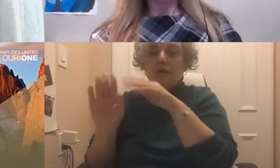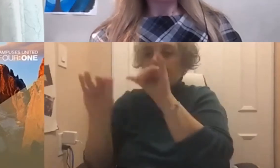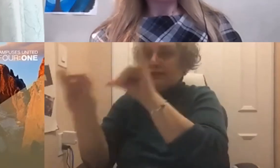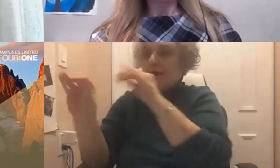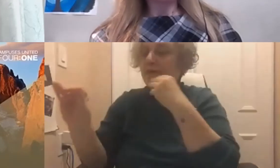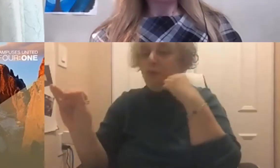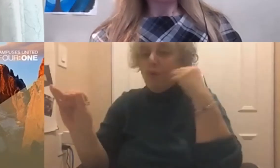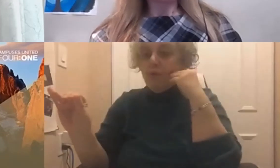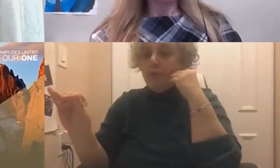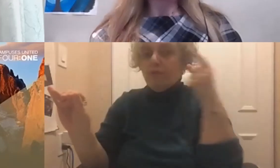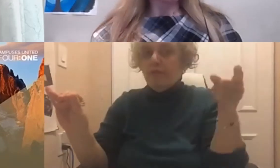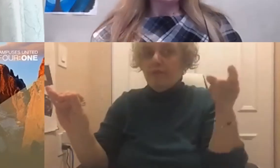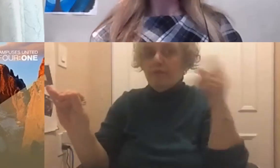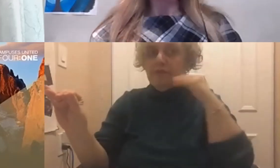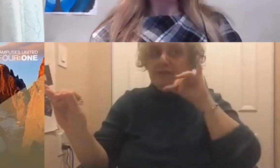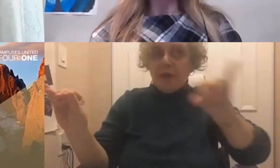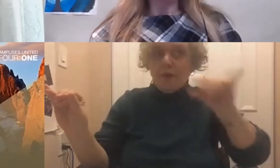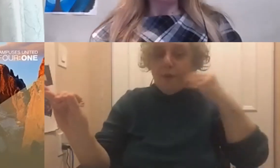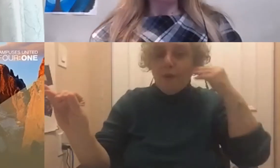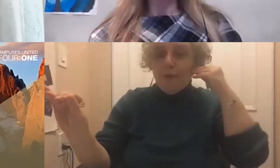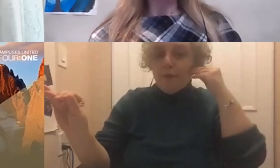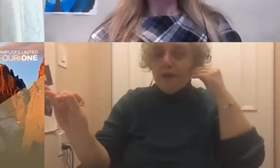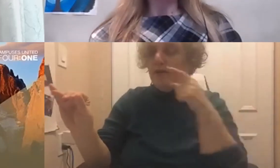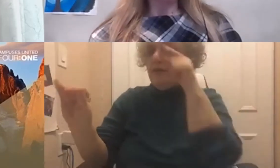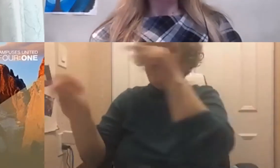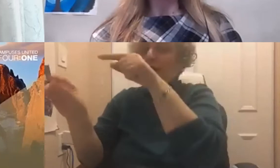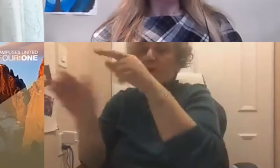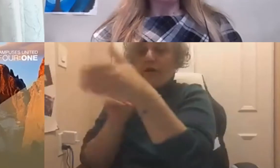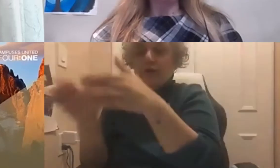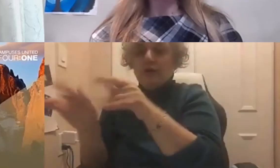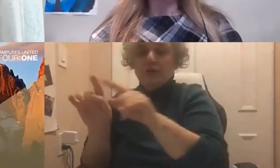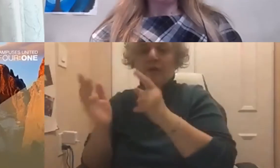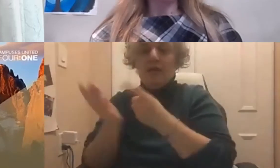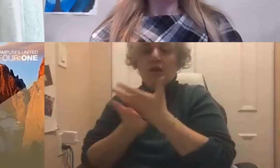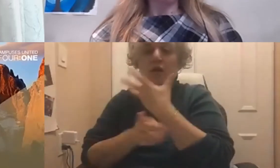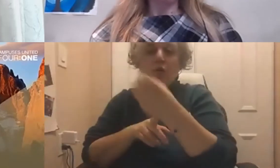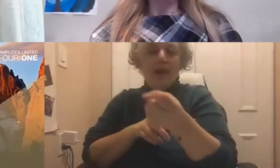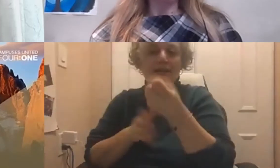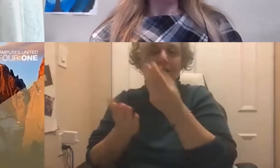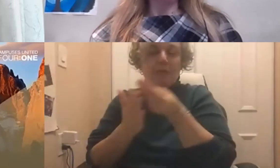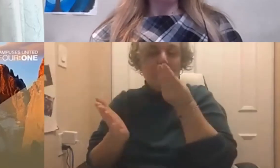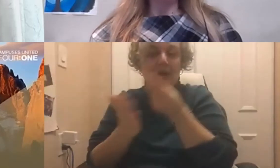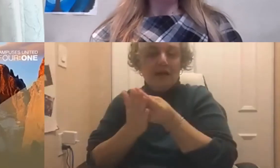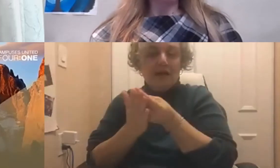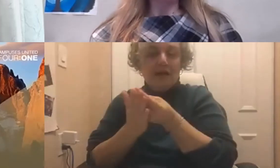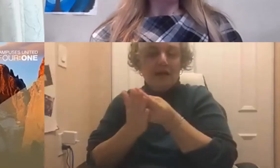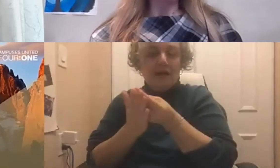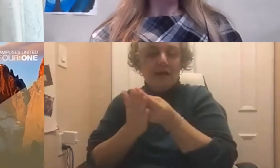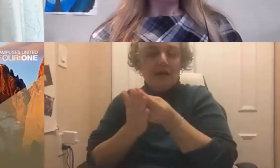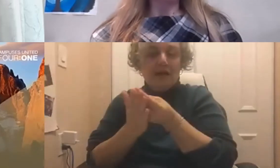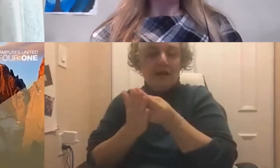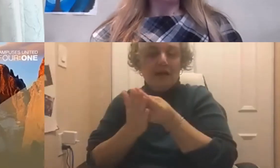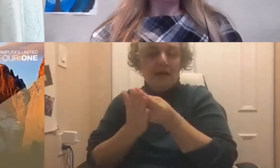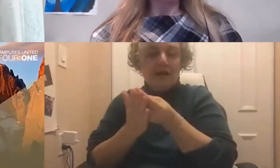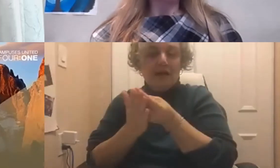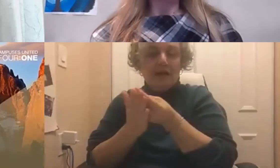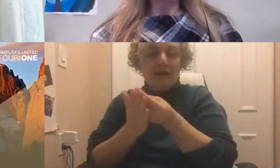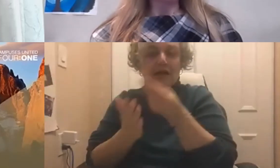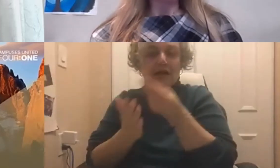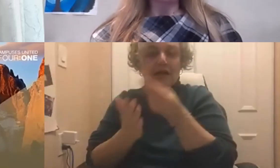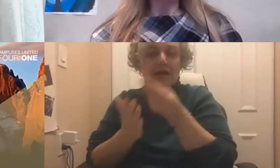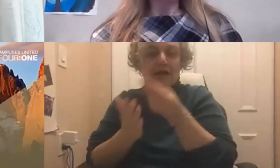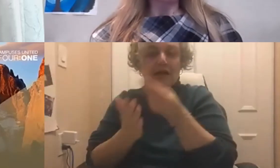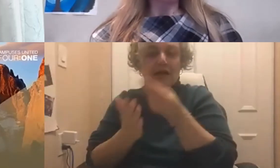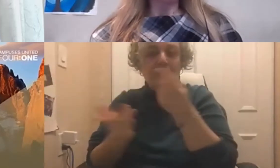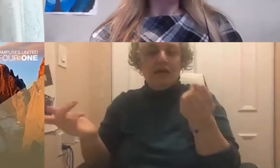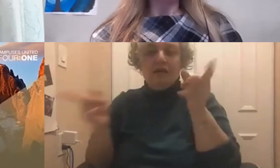allow you to waste the 55-story building as well when all you need is a common space